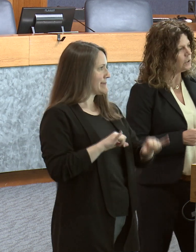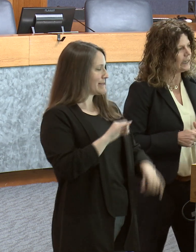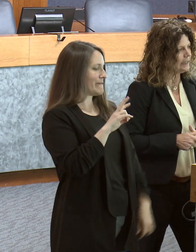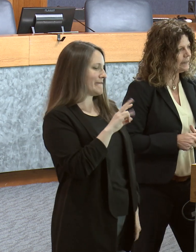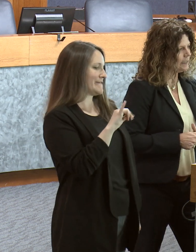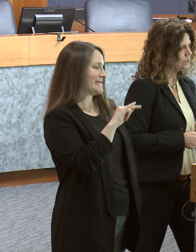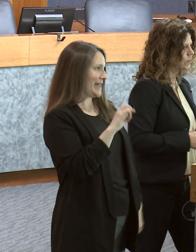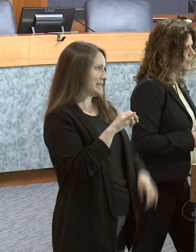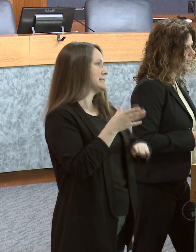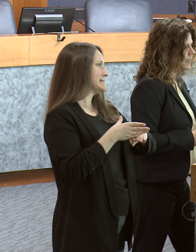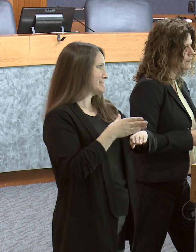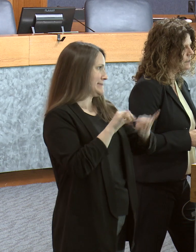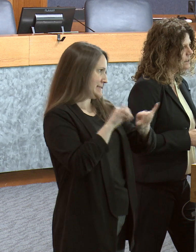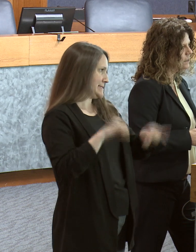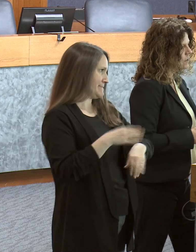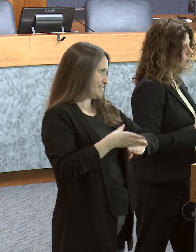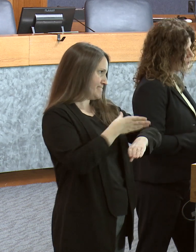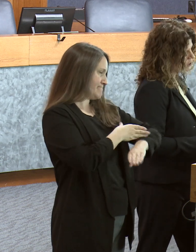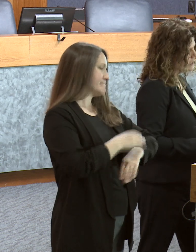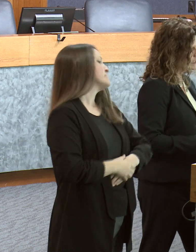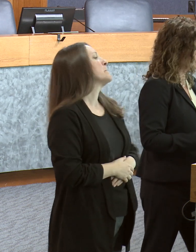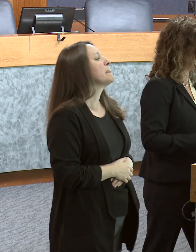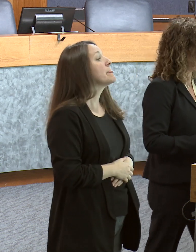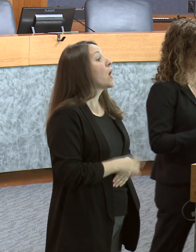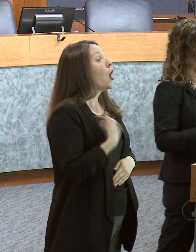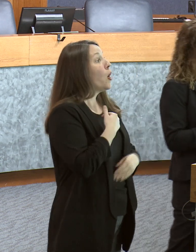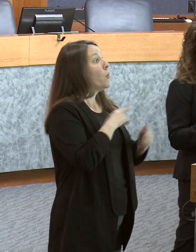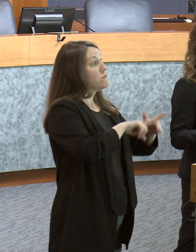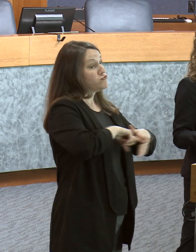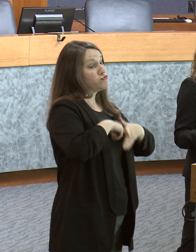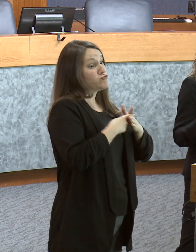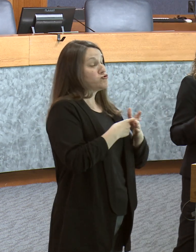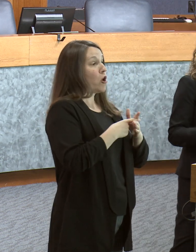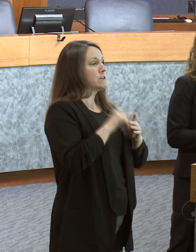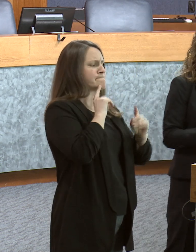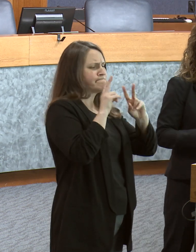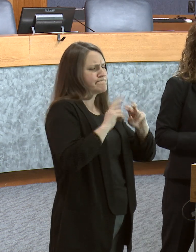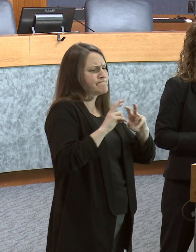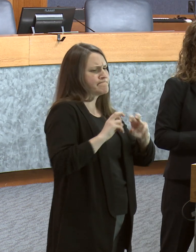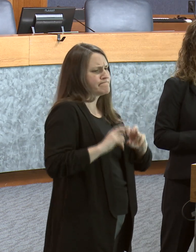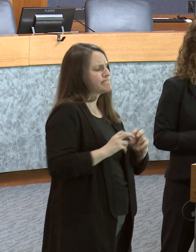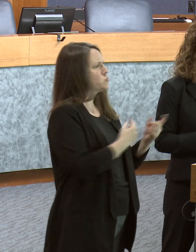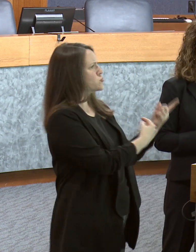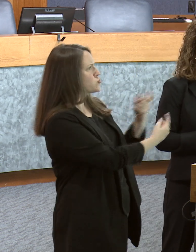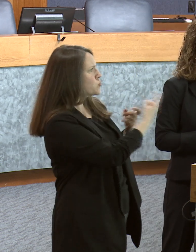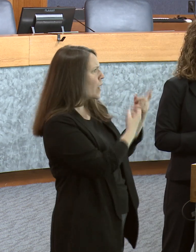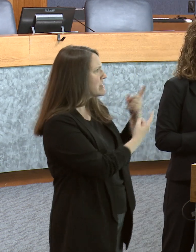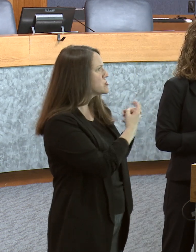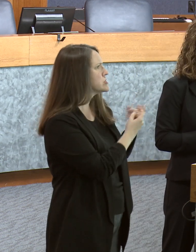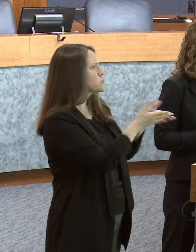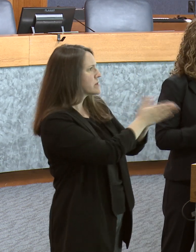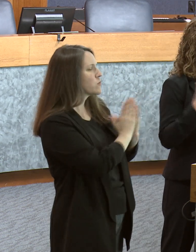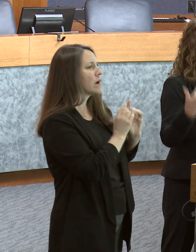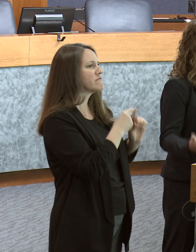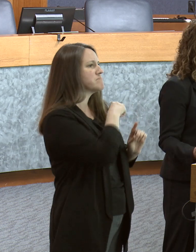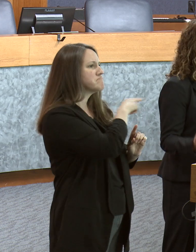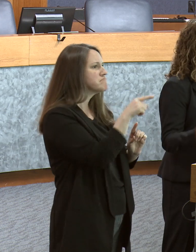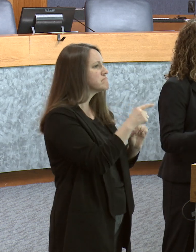first started looking at this, we got questions and requests from advocates, court personnel,